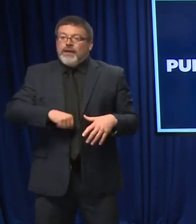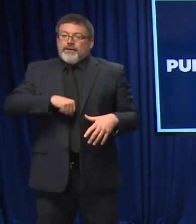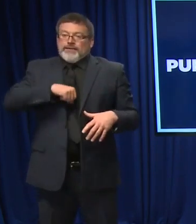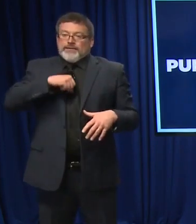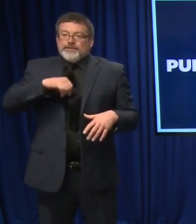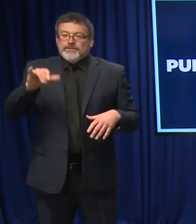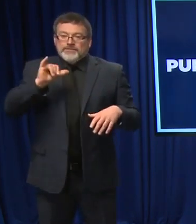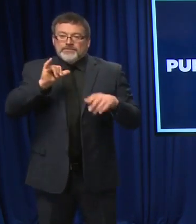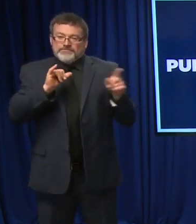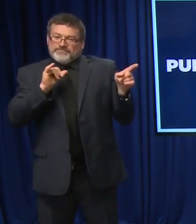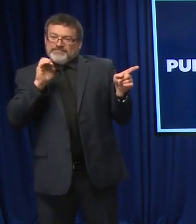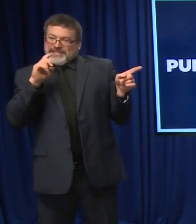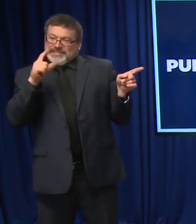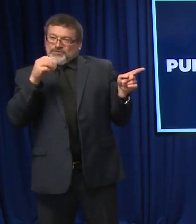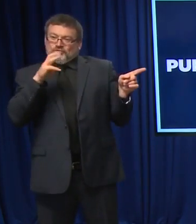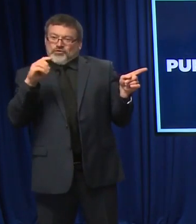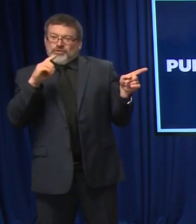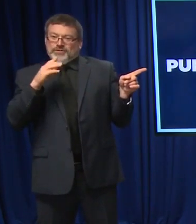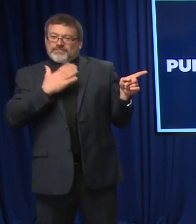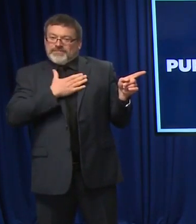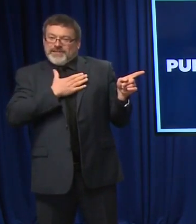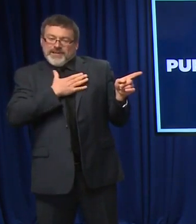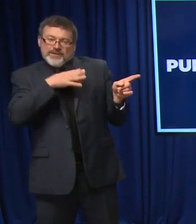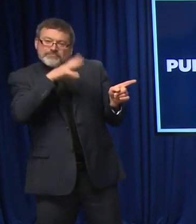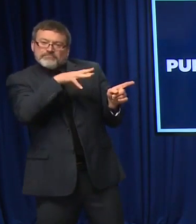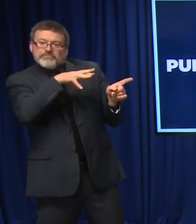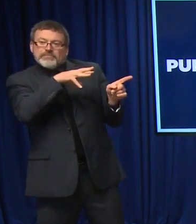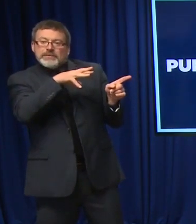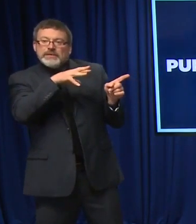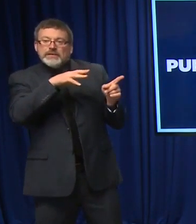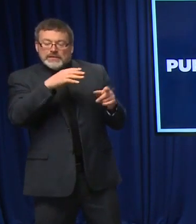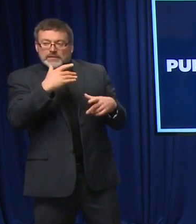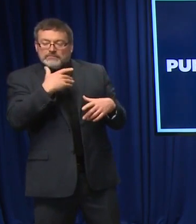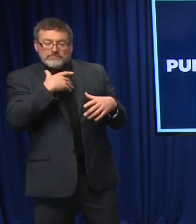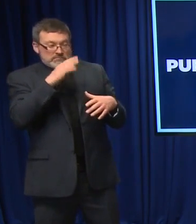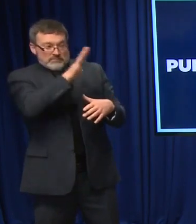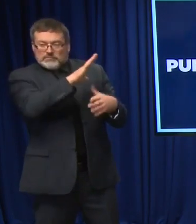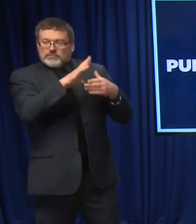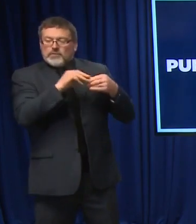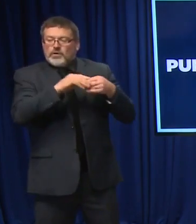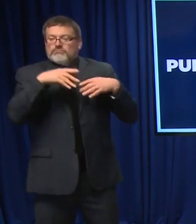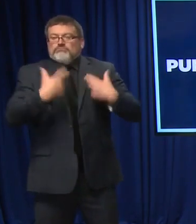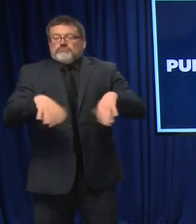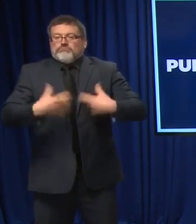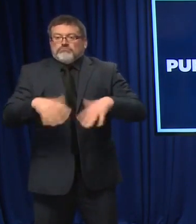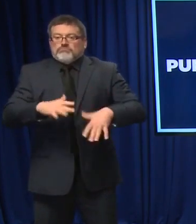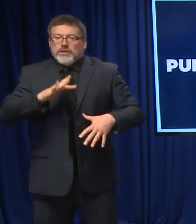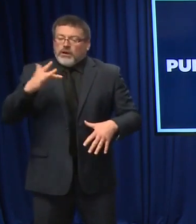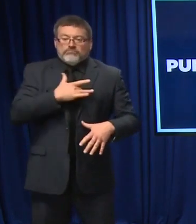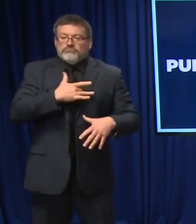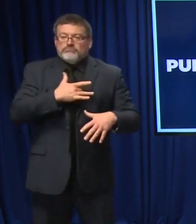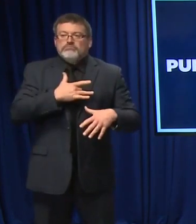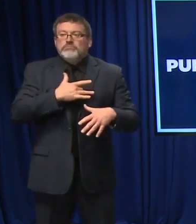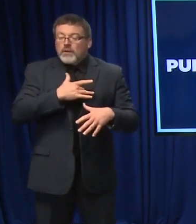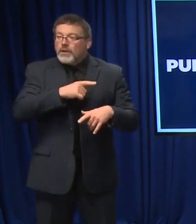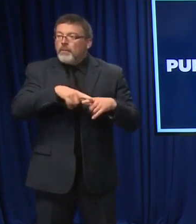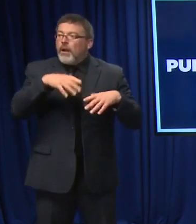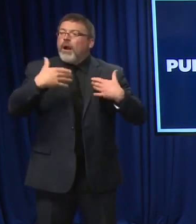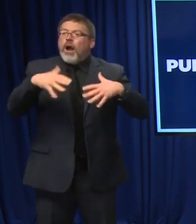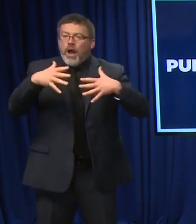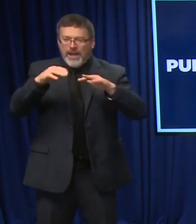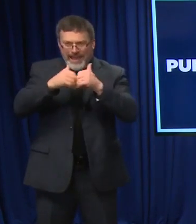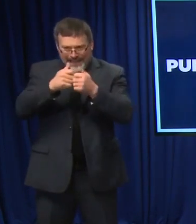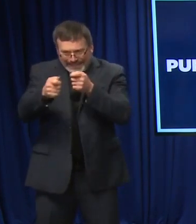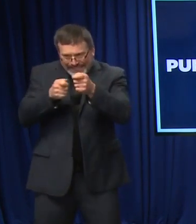in our community. Shocked with everything that they went through and how well they dealt with the pandemic at Edgewood Center and very proud to to